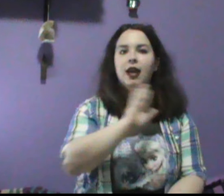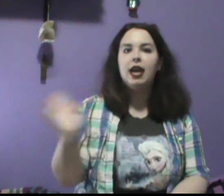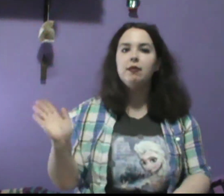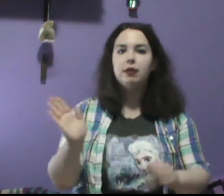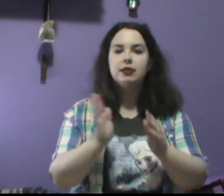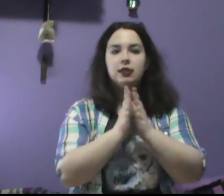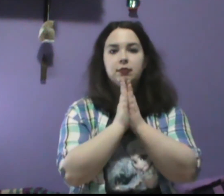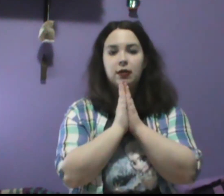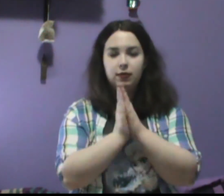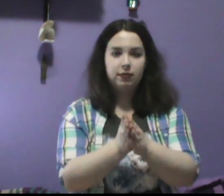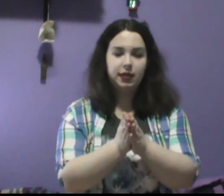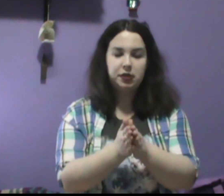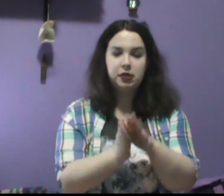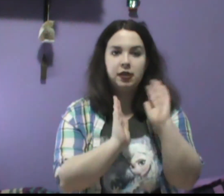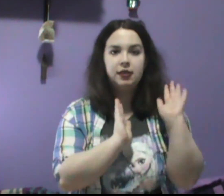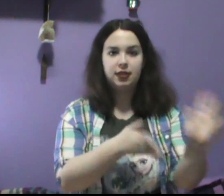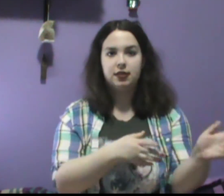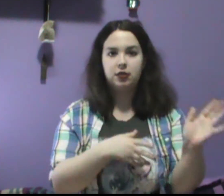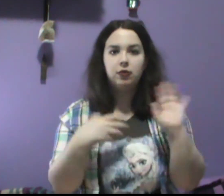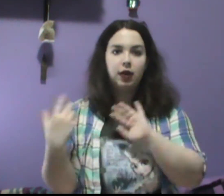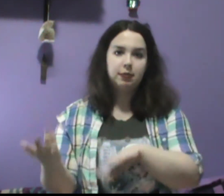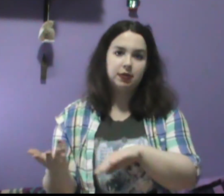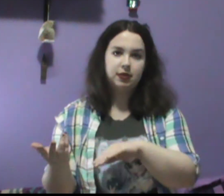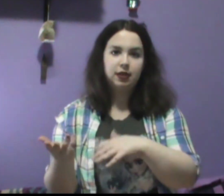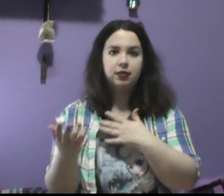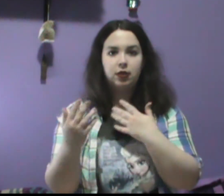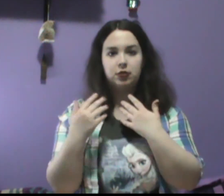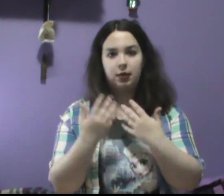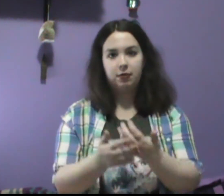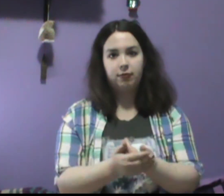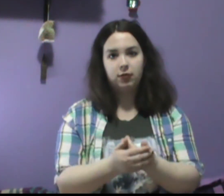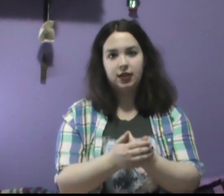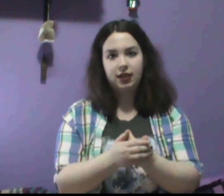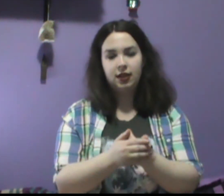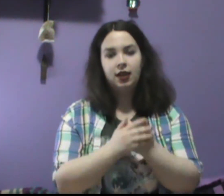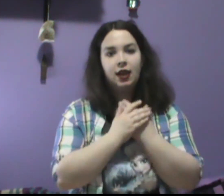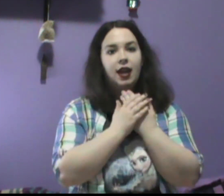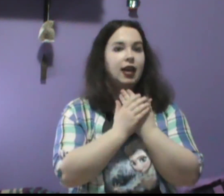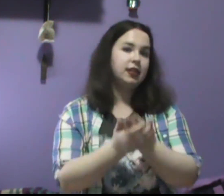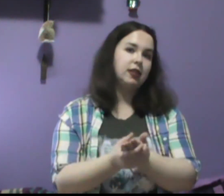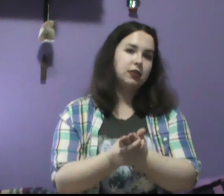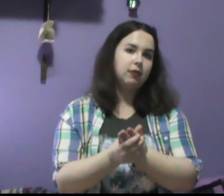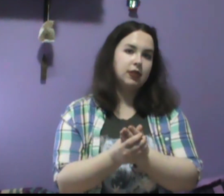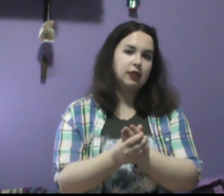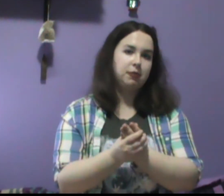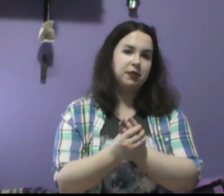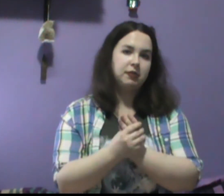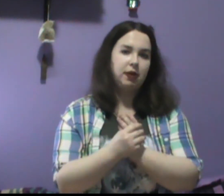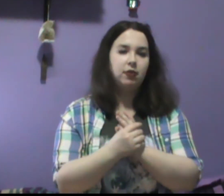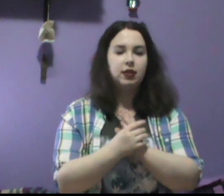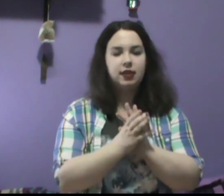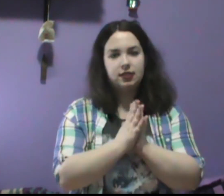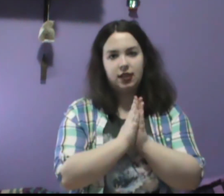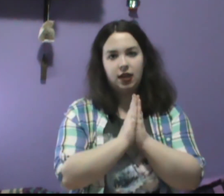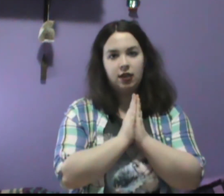Hey everyone, so this is my review of Legion, Season 2, Episode 6, called Chapter 14. And essentially what this episode is about is that,